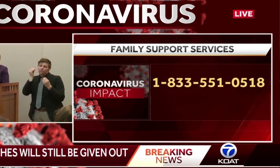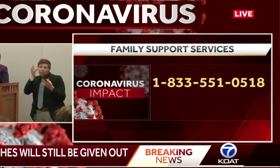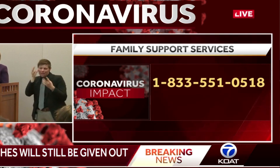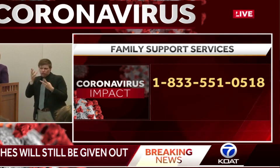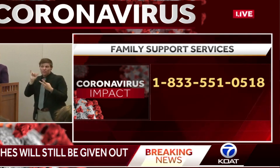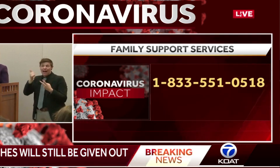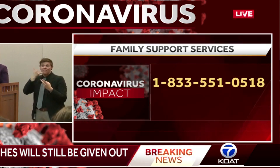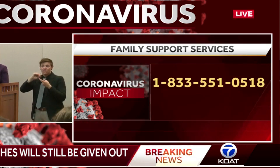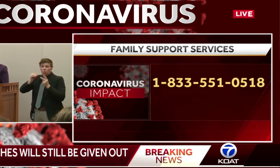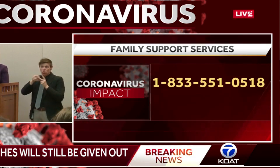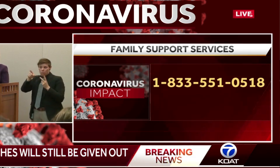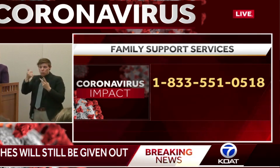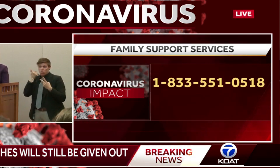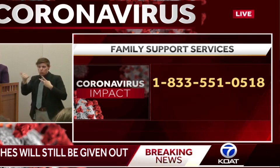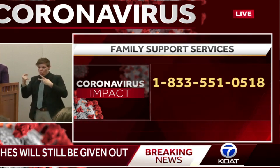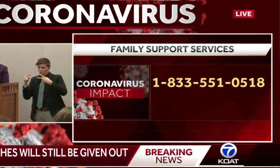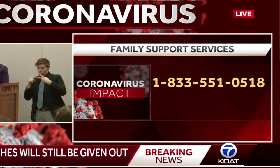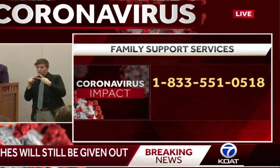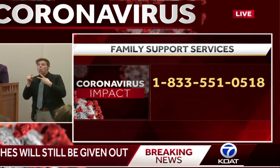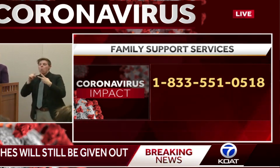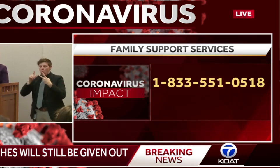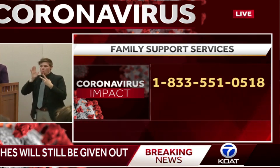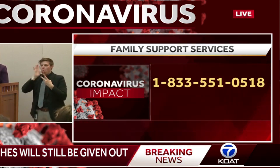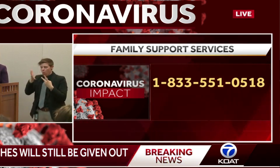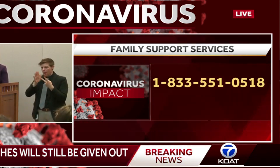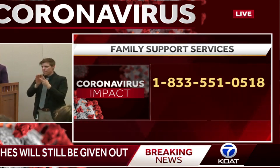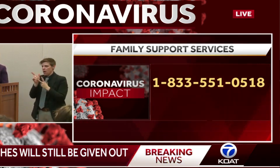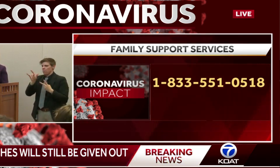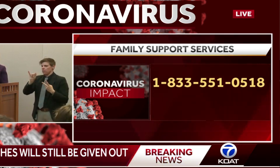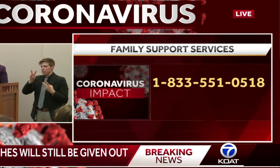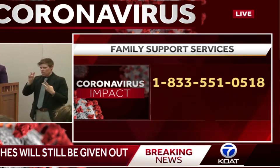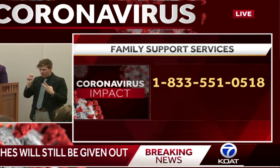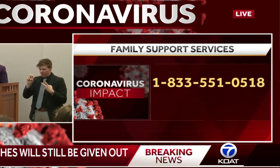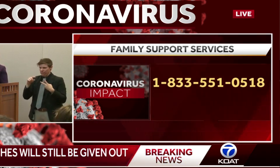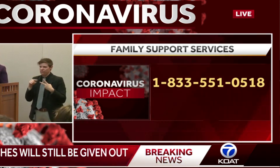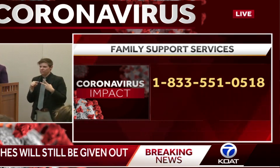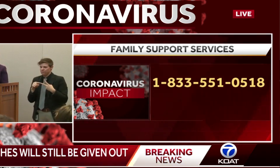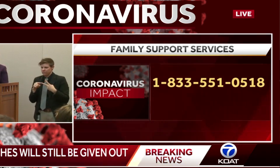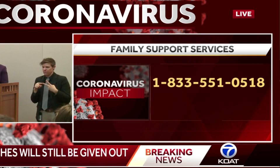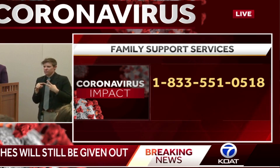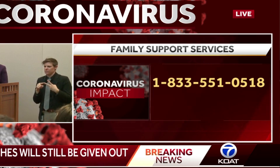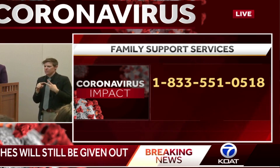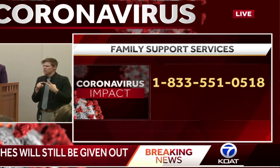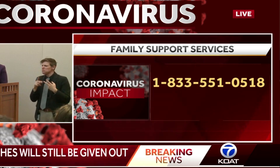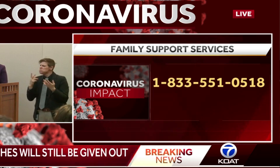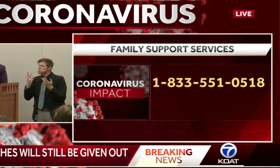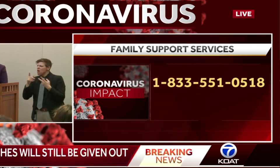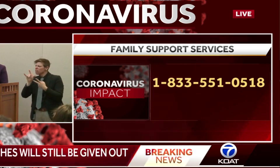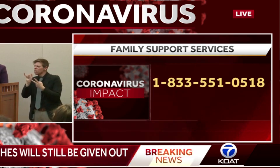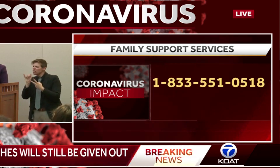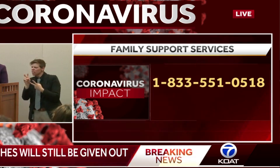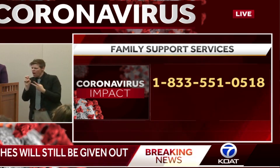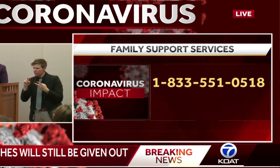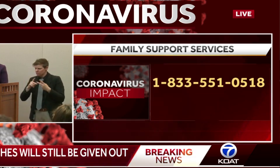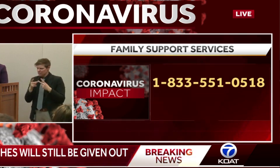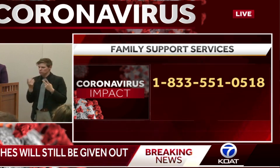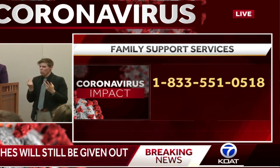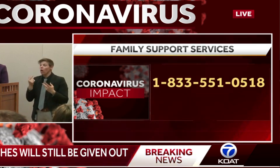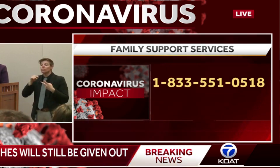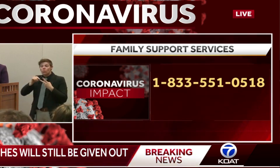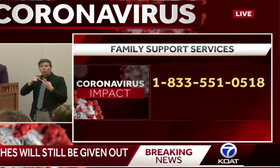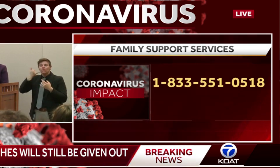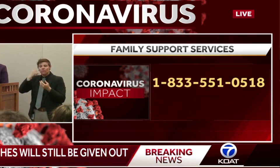went live, you know, putting the pieces. Here's what I mean by live New Mexico. I have the number, it's